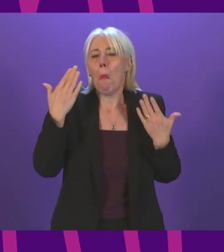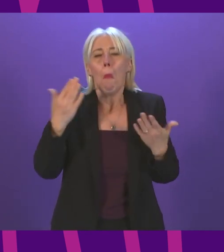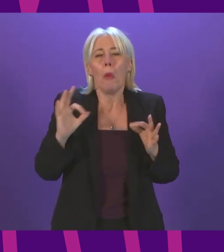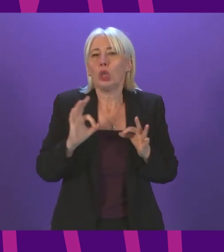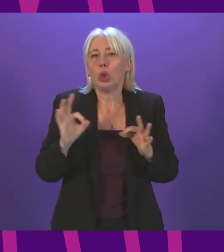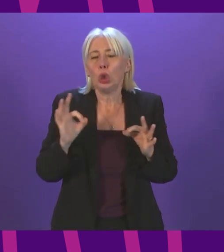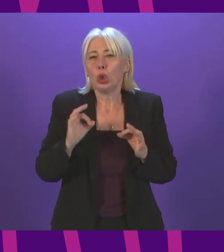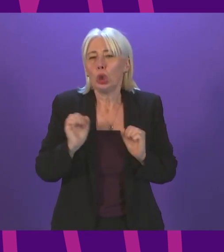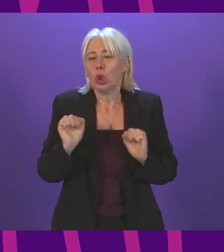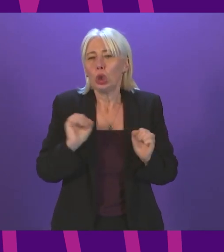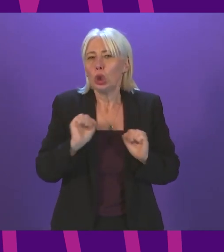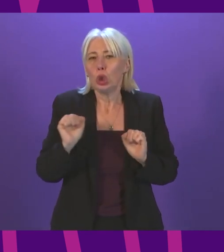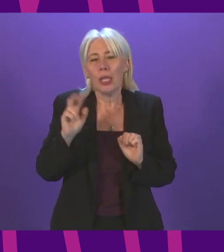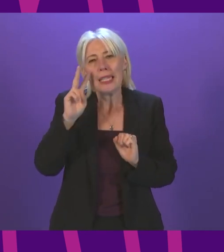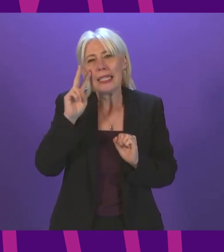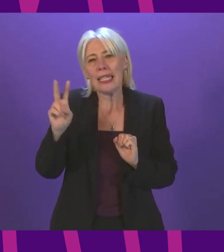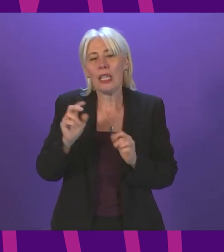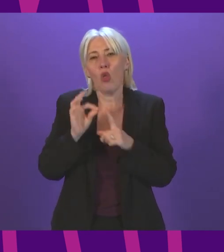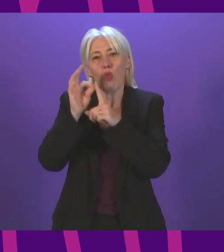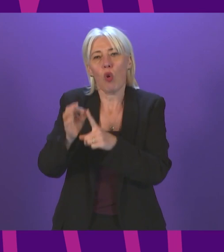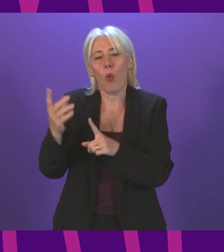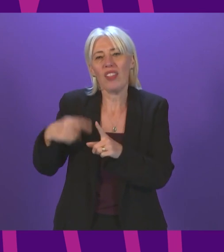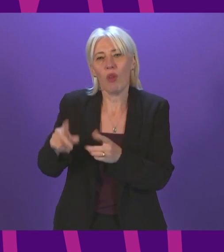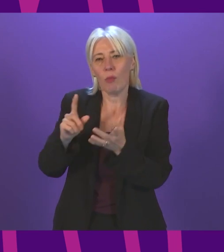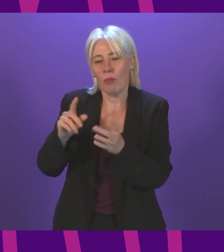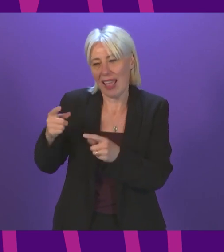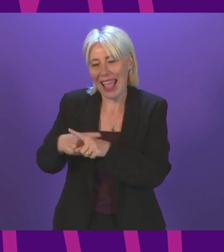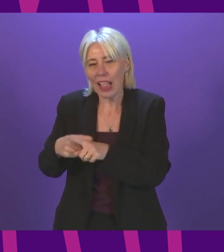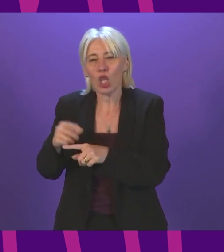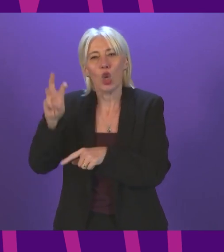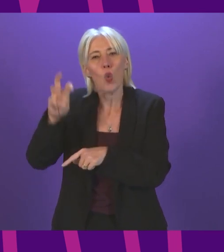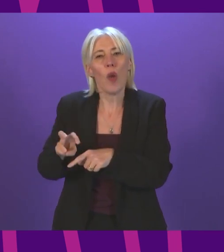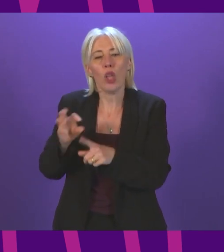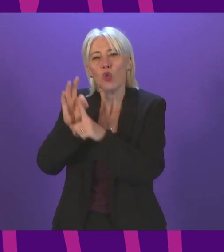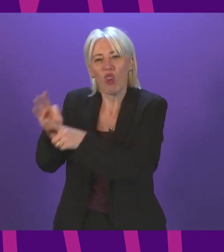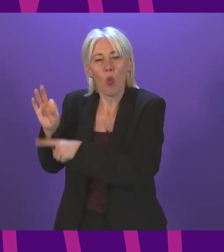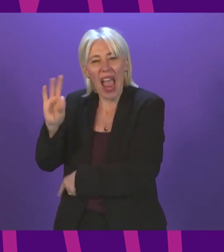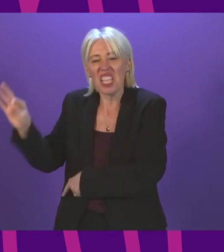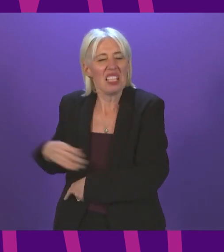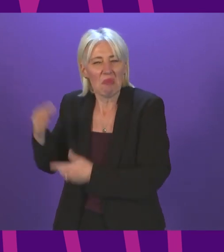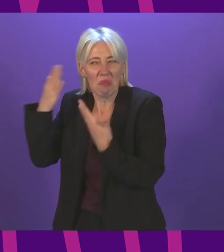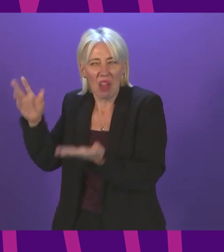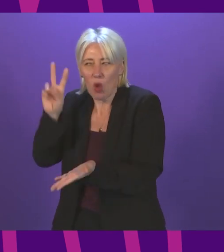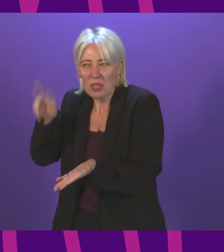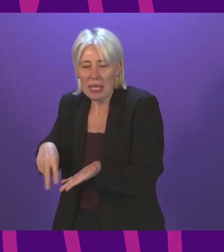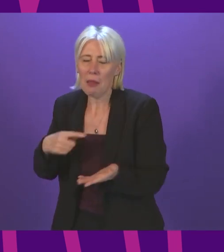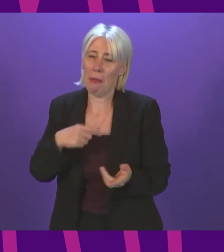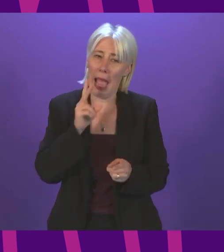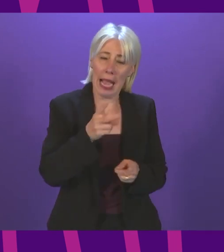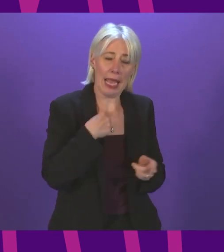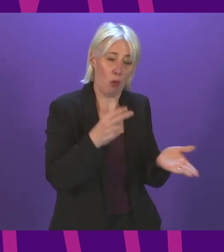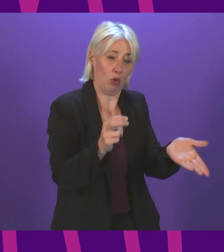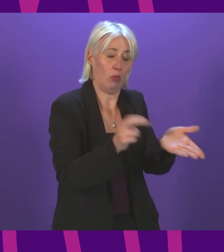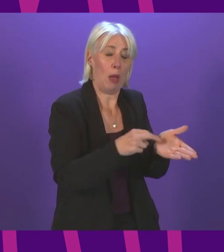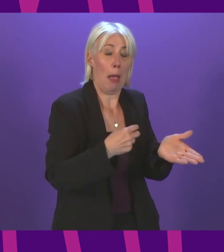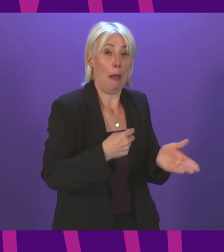MACA requests made by the UK government or the Welsh government, though I know those requests have been made. can I put again on record my thanks to the Army and for military